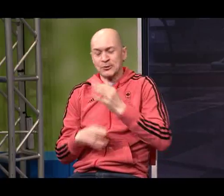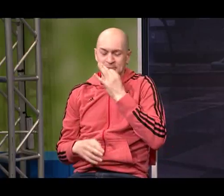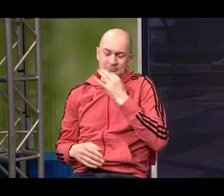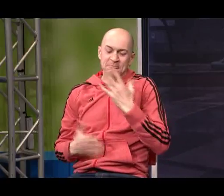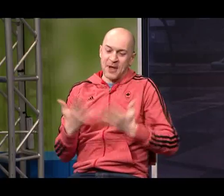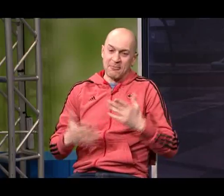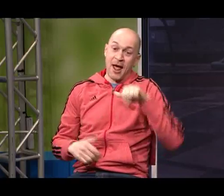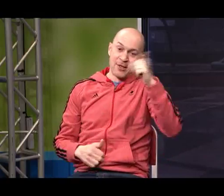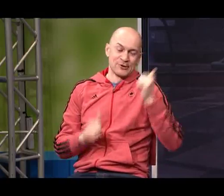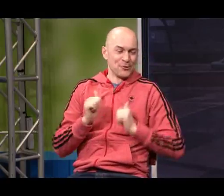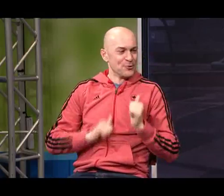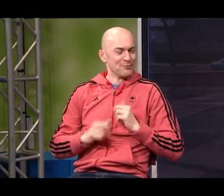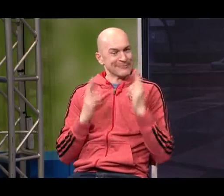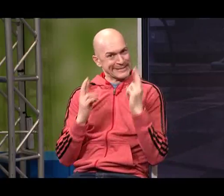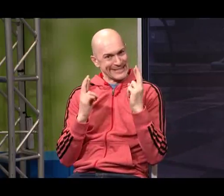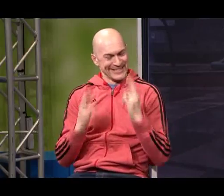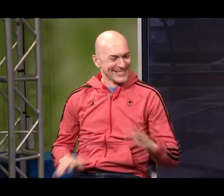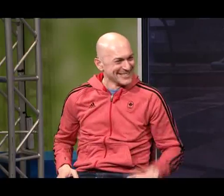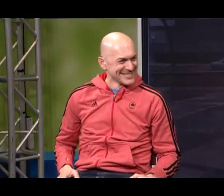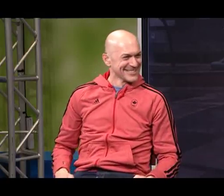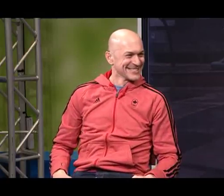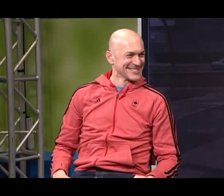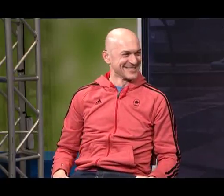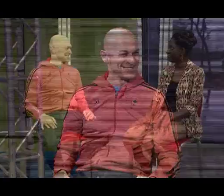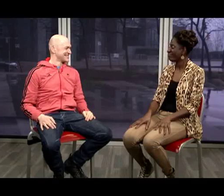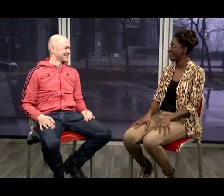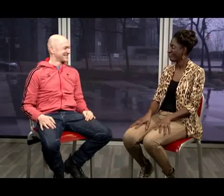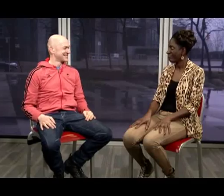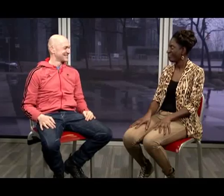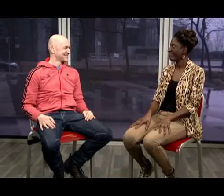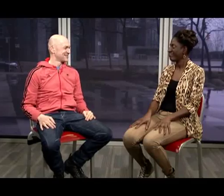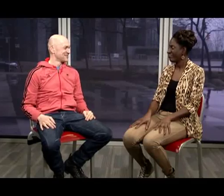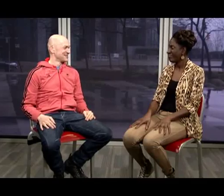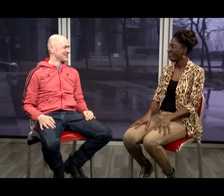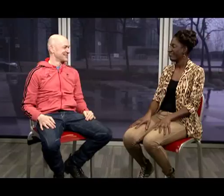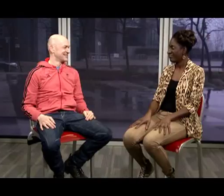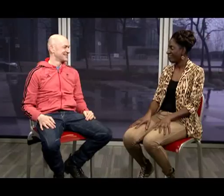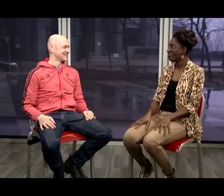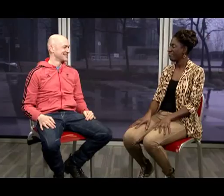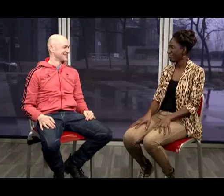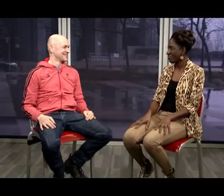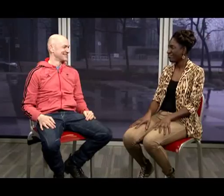that experience Hopefully I will be able to be brought back in for another one of their road trips